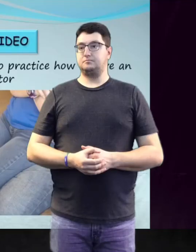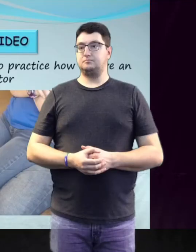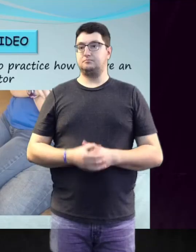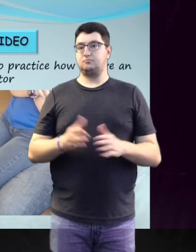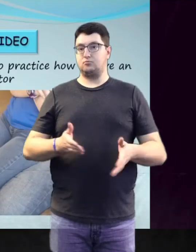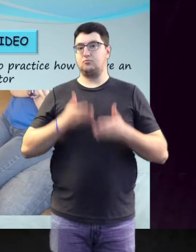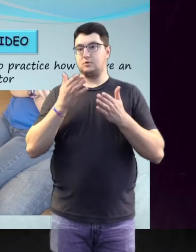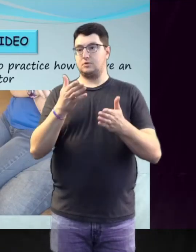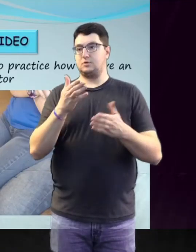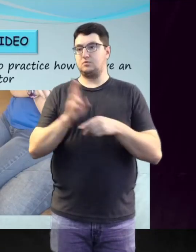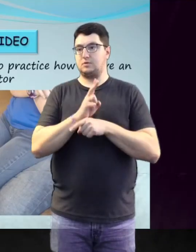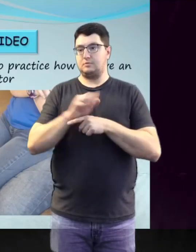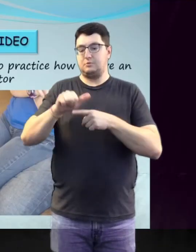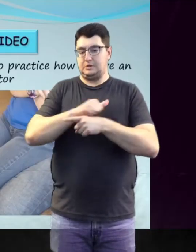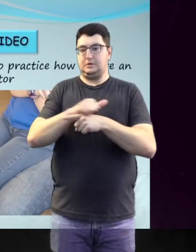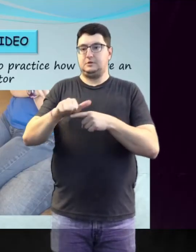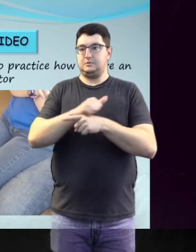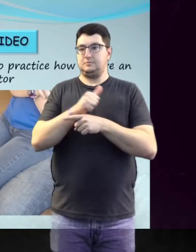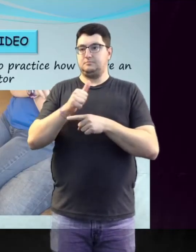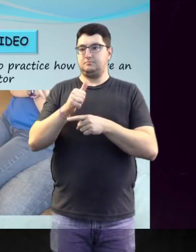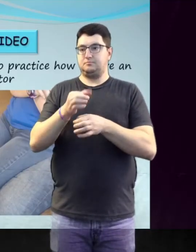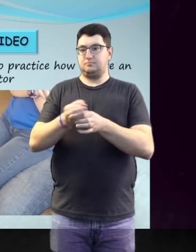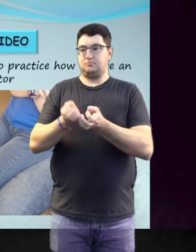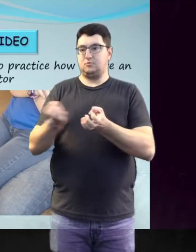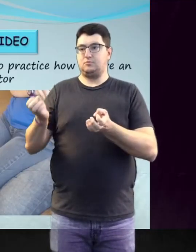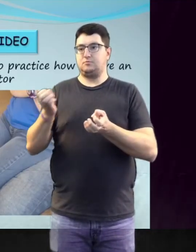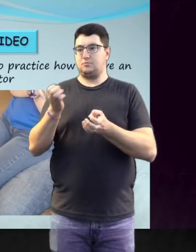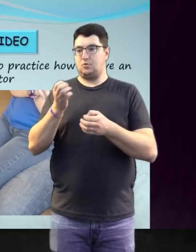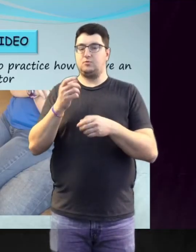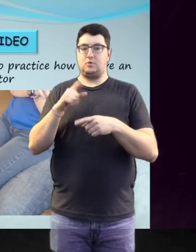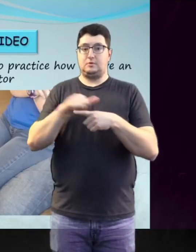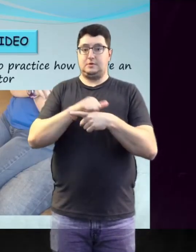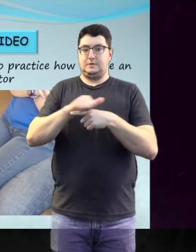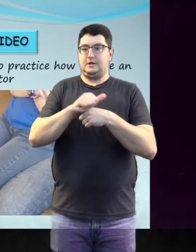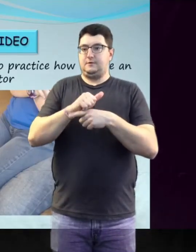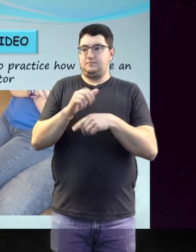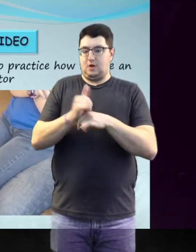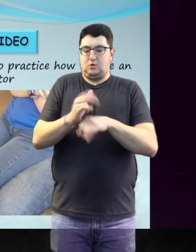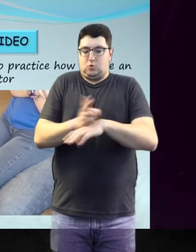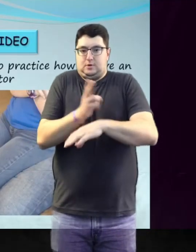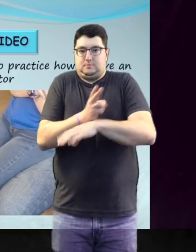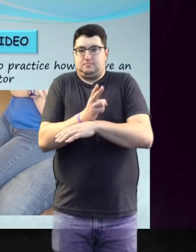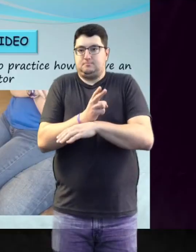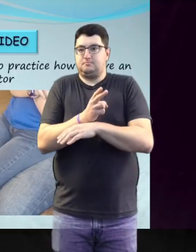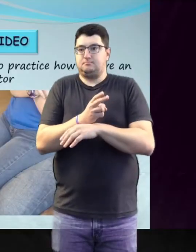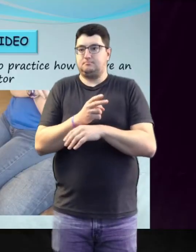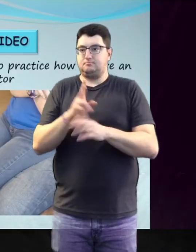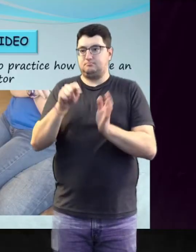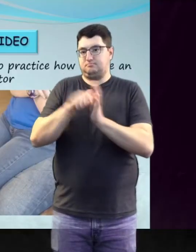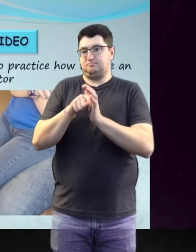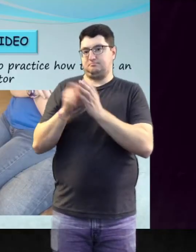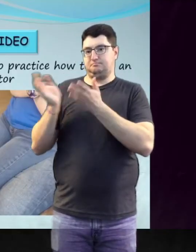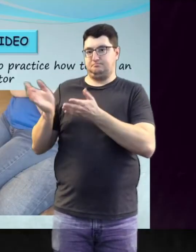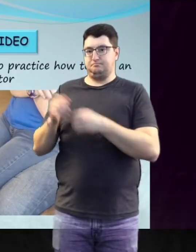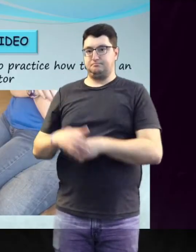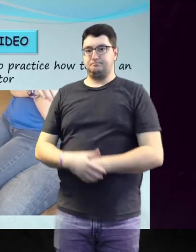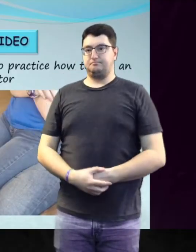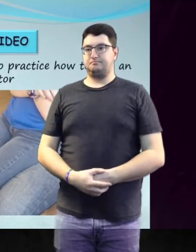It is recommended to use a training device to practice how to give an epinephrine autoinjector while viewing this video.